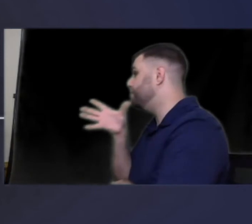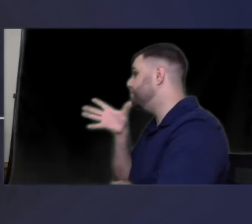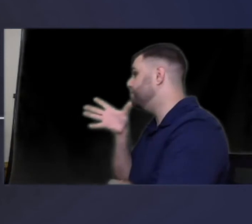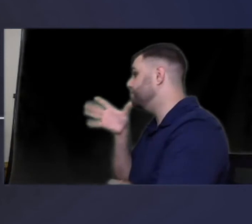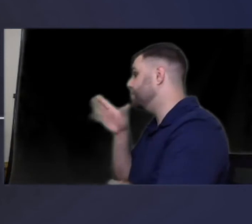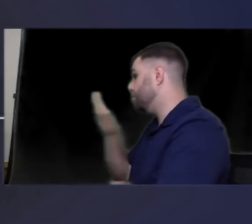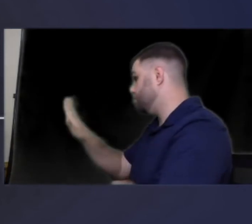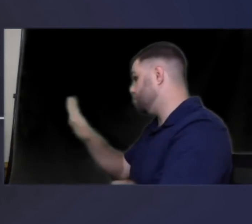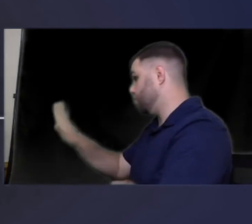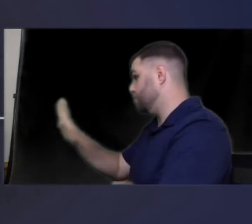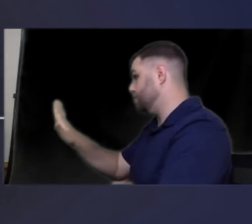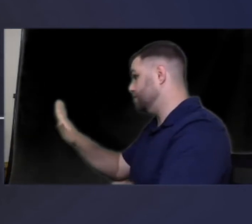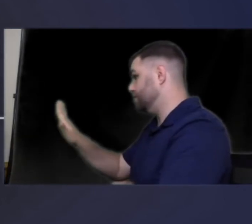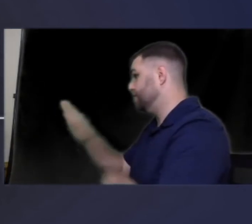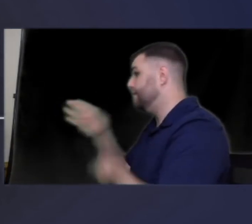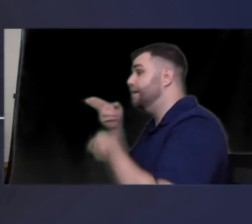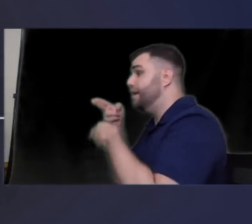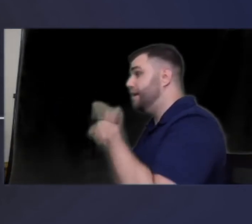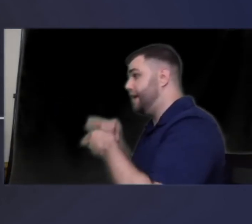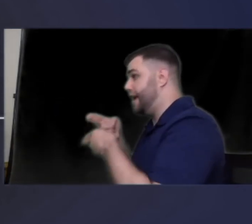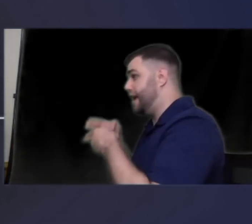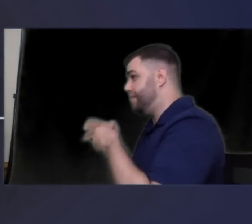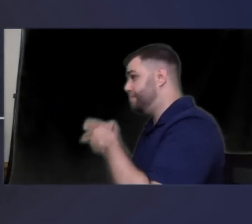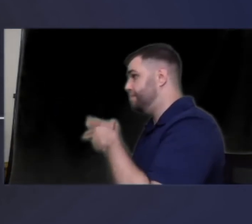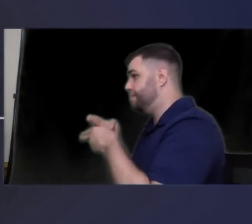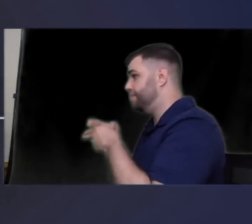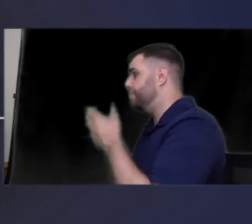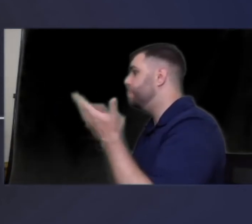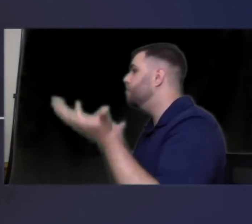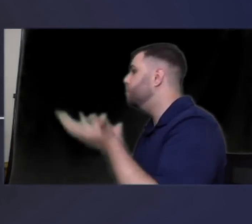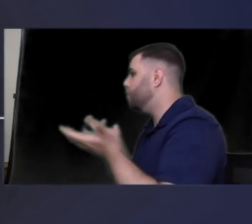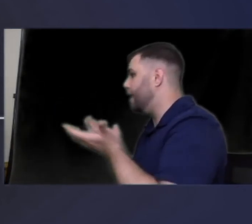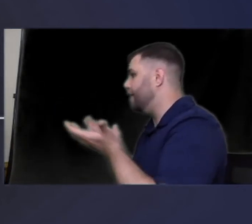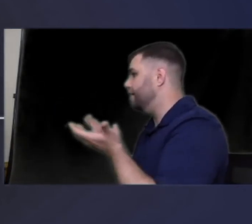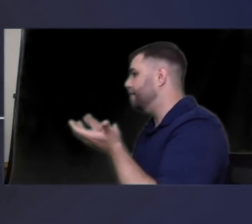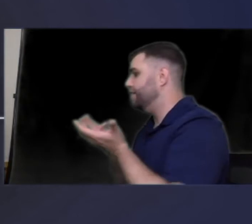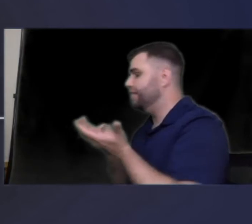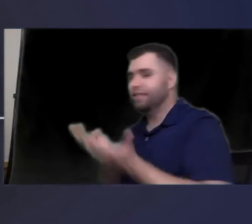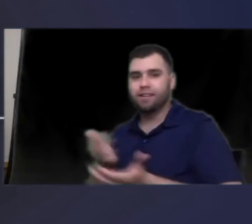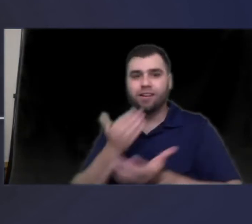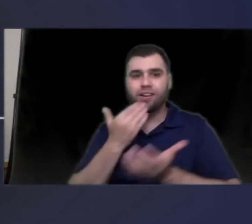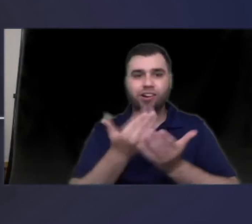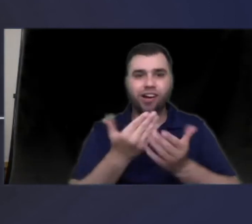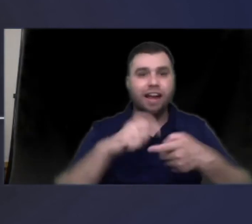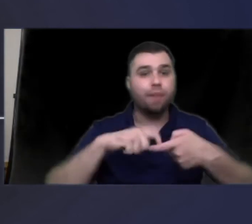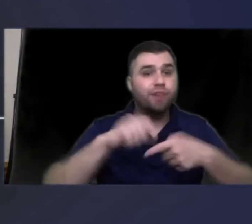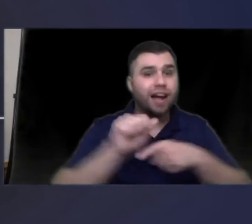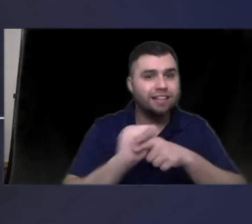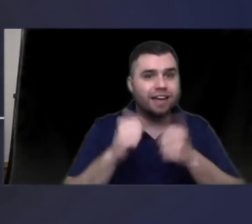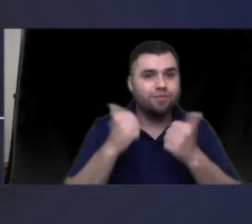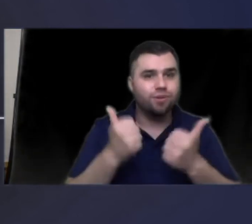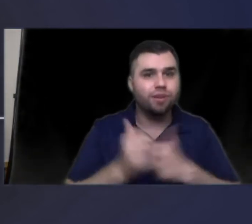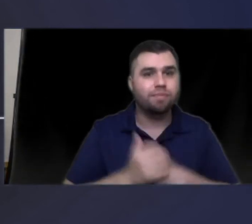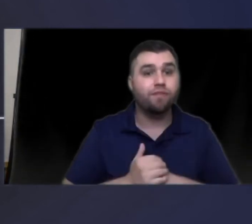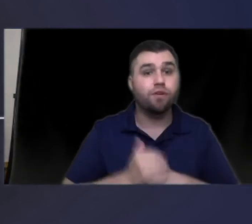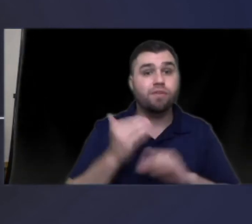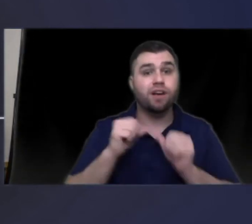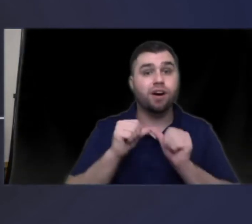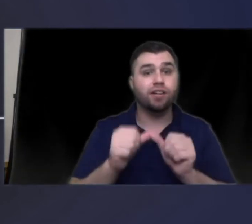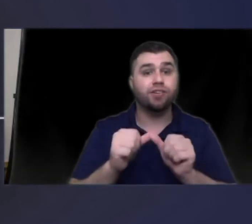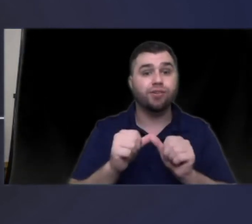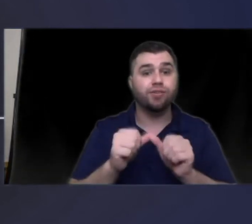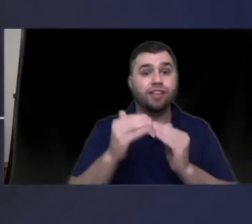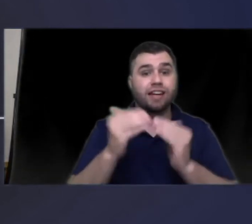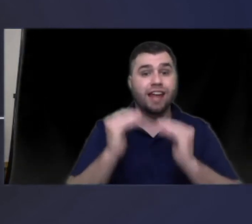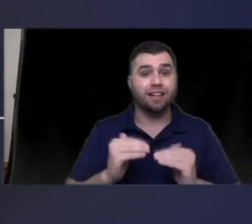your name what good now practice that real quick before moving